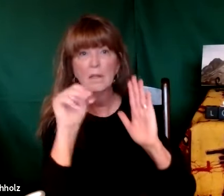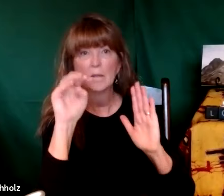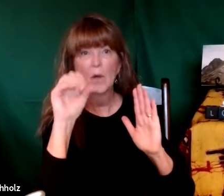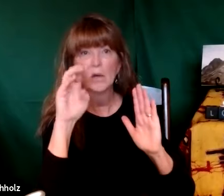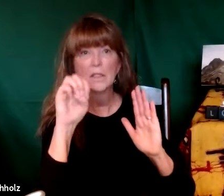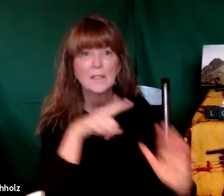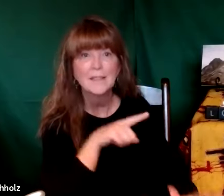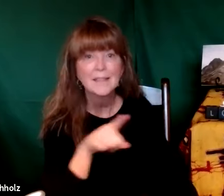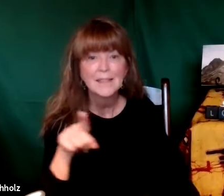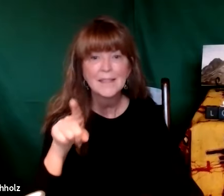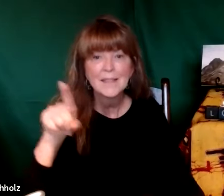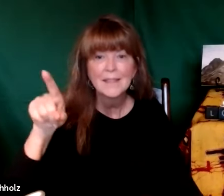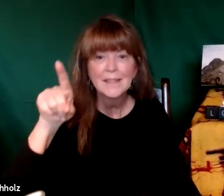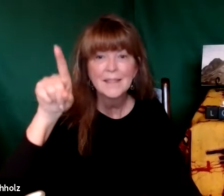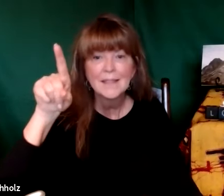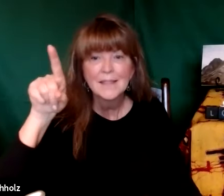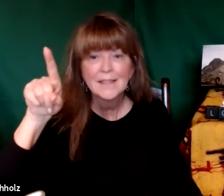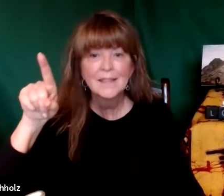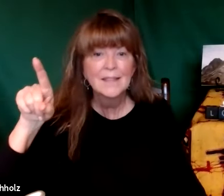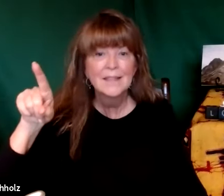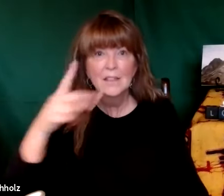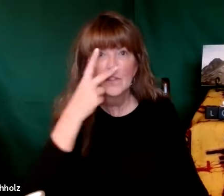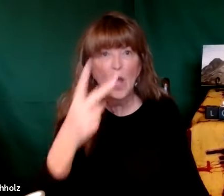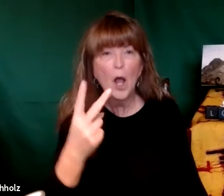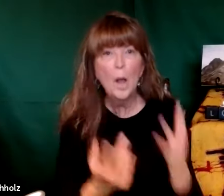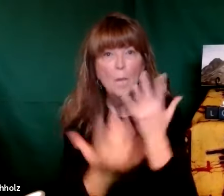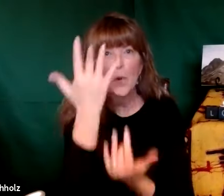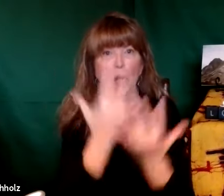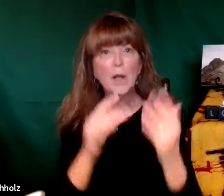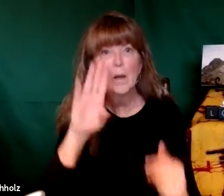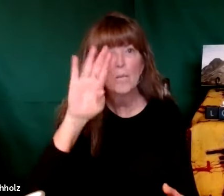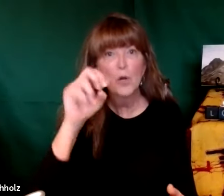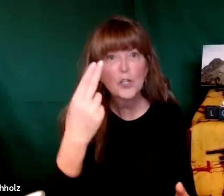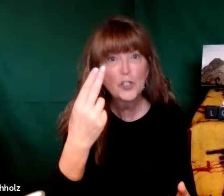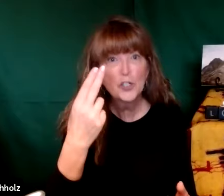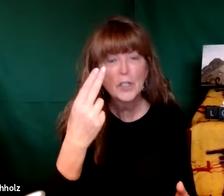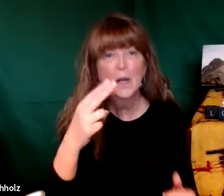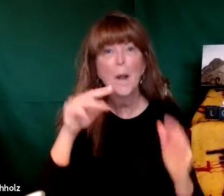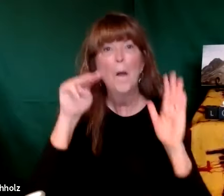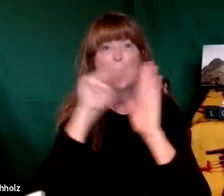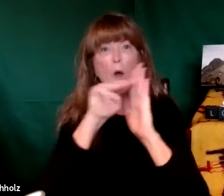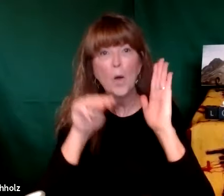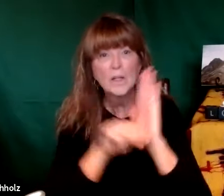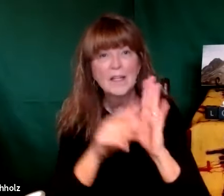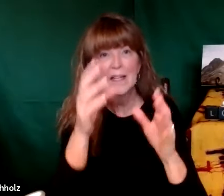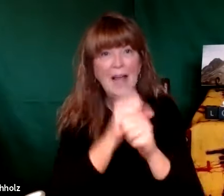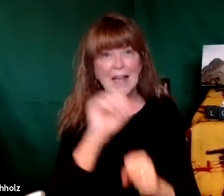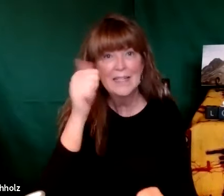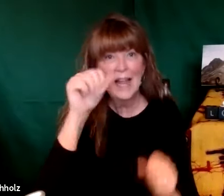that is where Moses or that's where Elijah went to then that's where Moses went and saw the burning